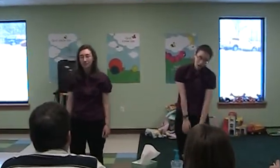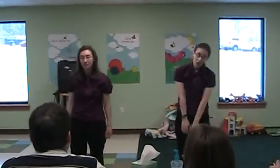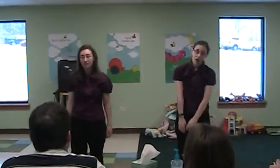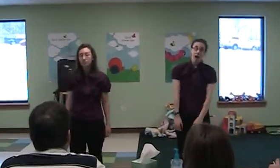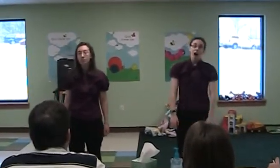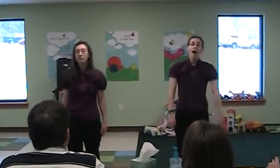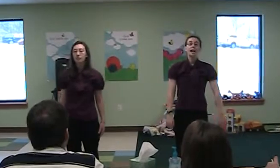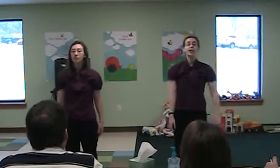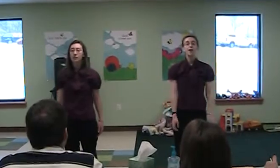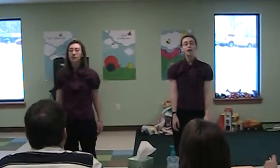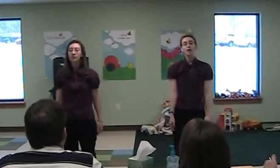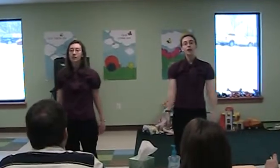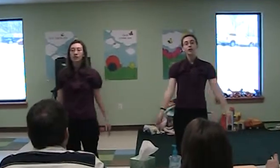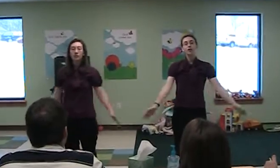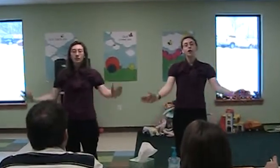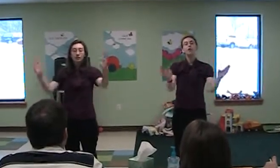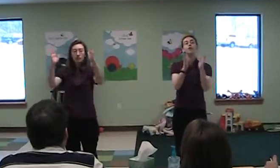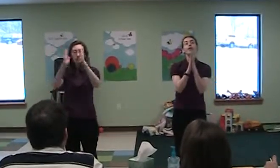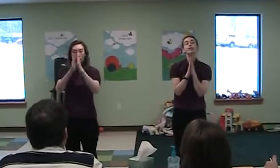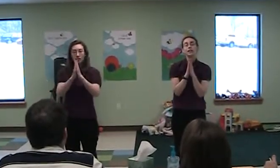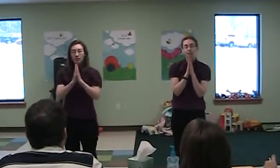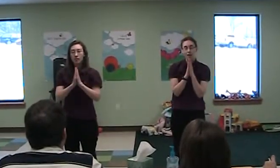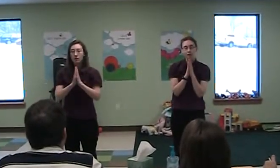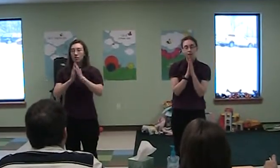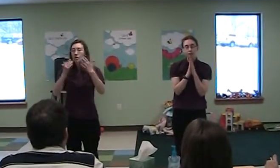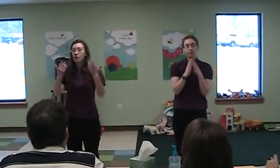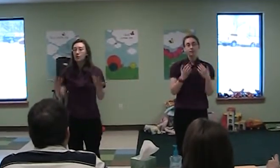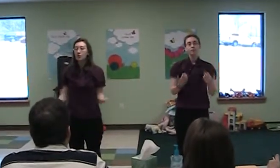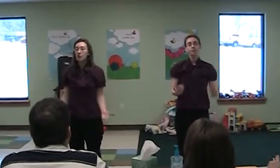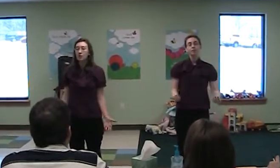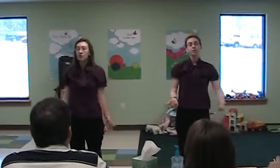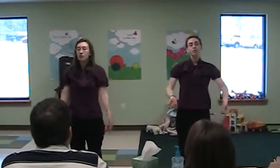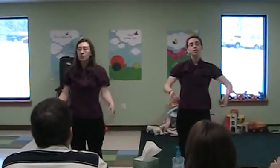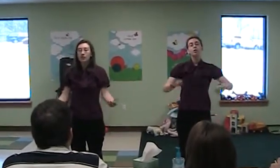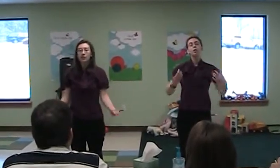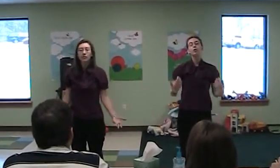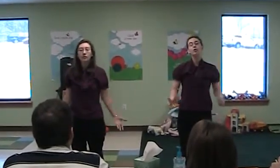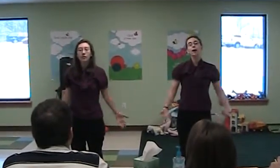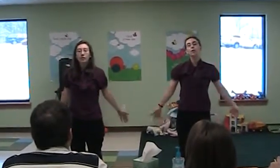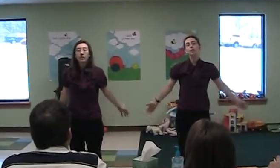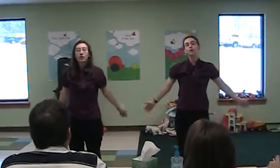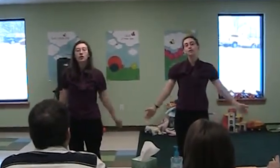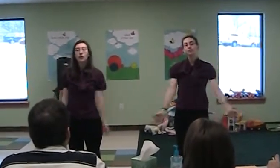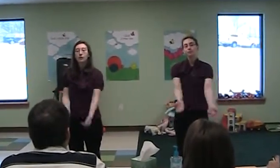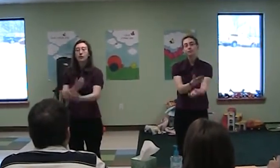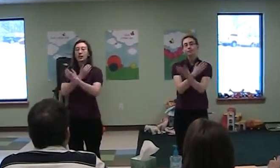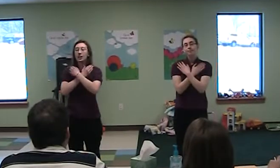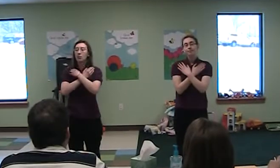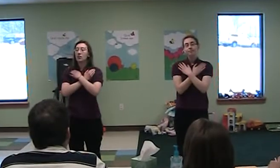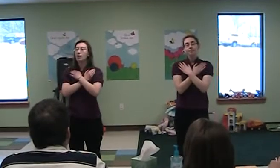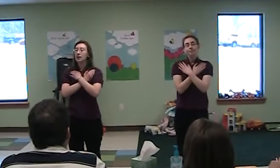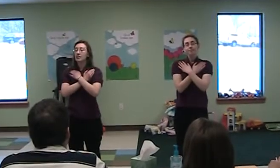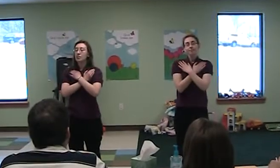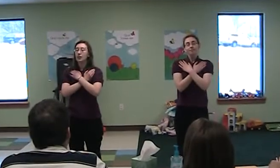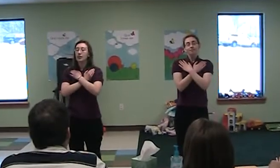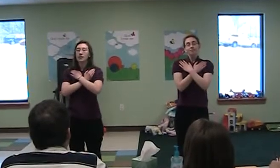I never felt so firmly thankful, so soothed, so tranquil, so filled with a blessed peace.